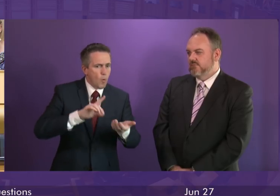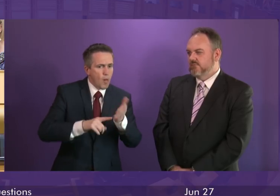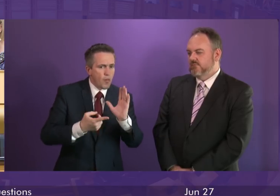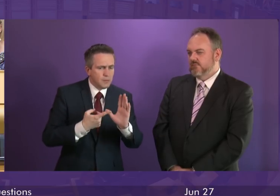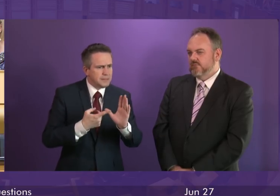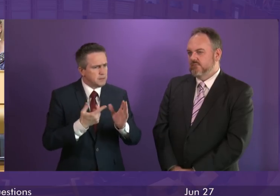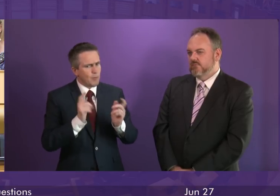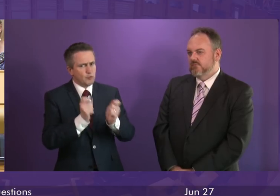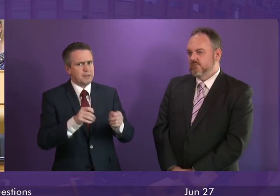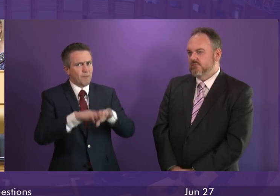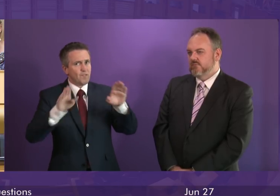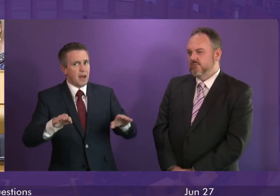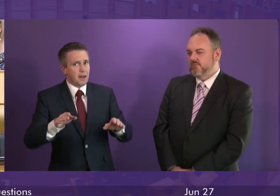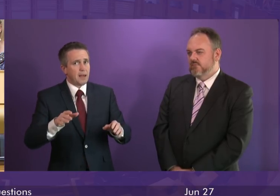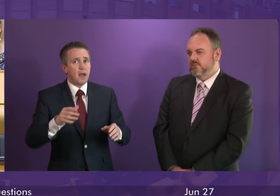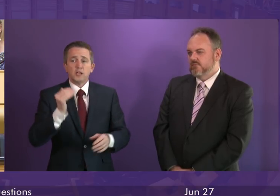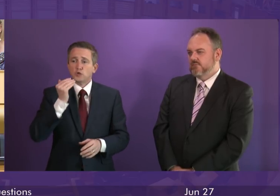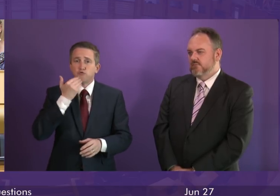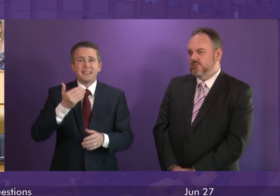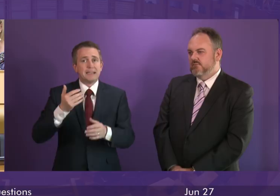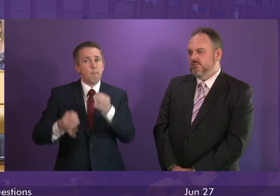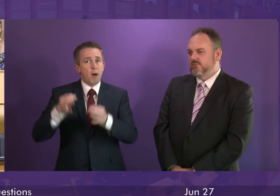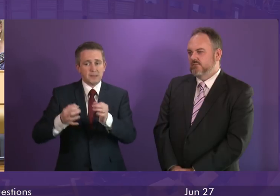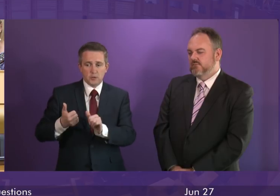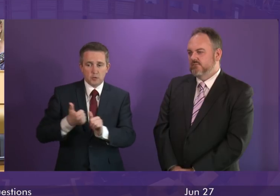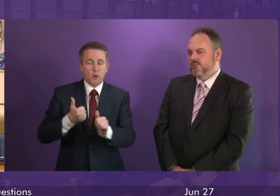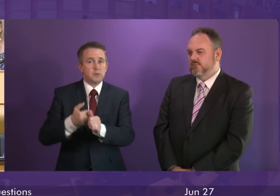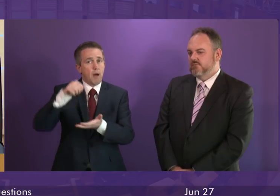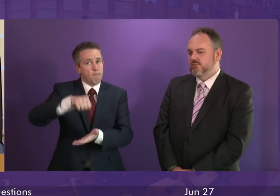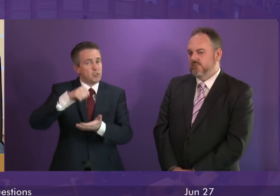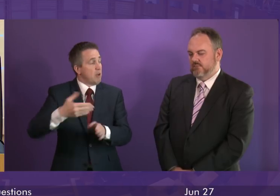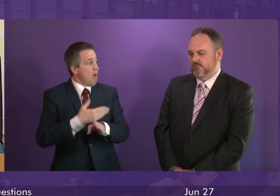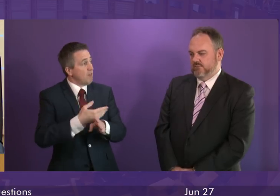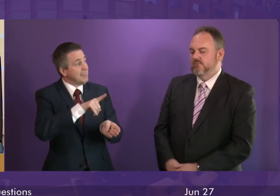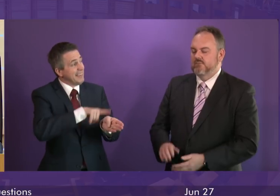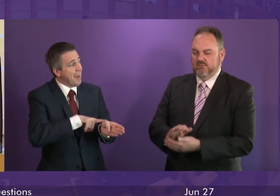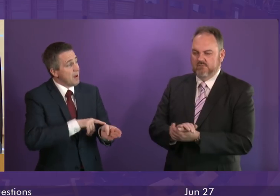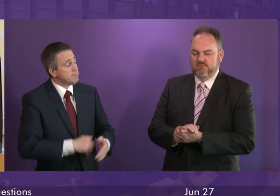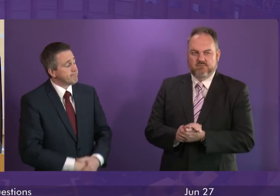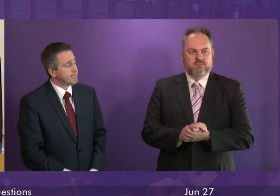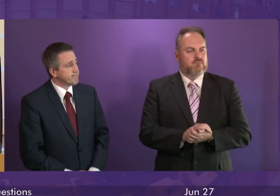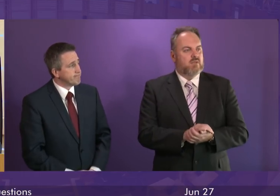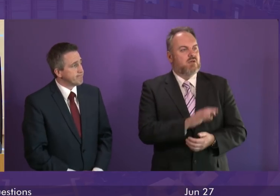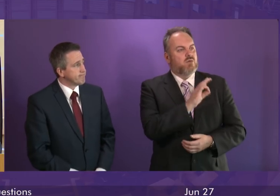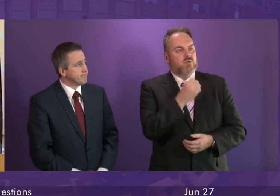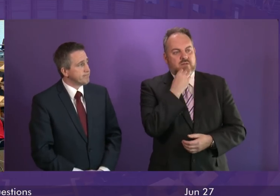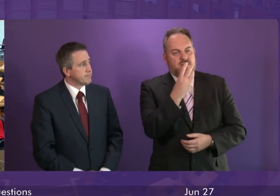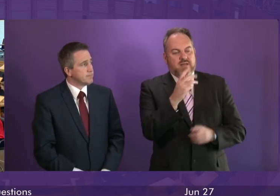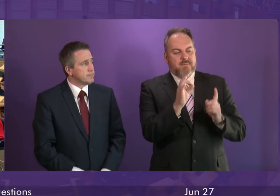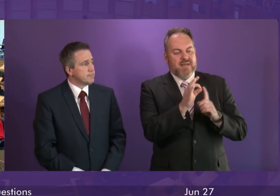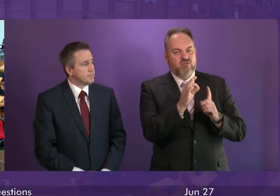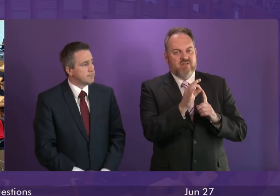as we possibly can, that we had the green support for our budget earlier this year. Thank you. Question number three, Patrick Harvey.